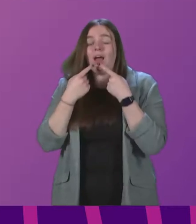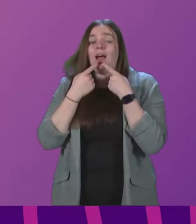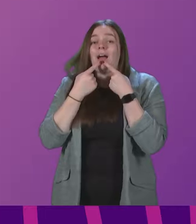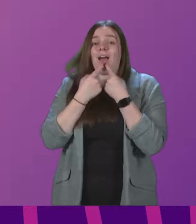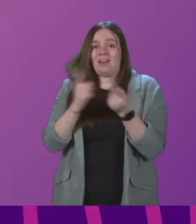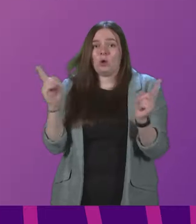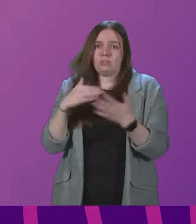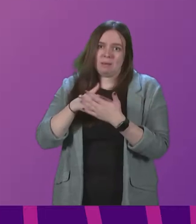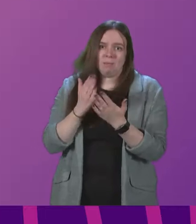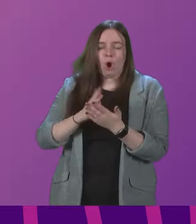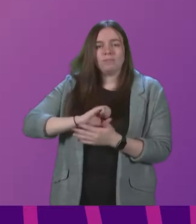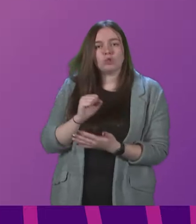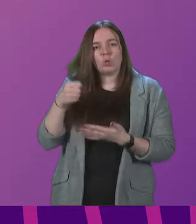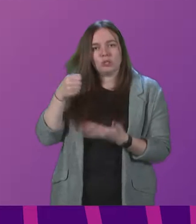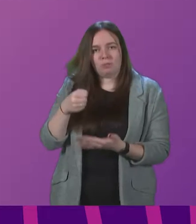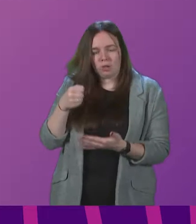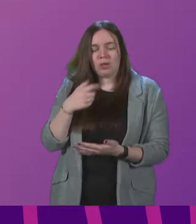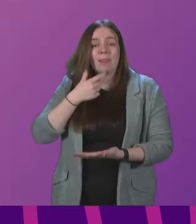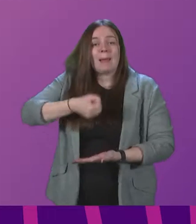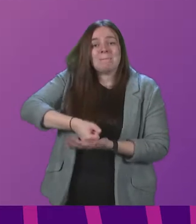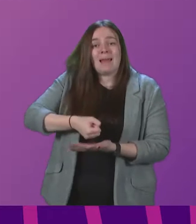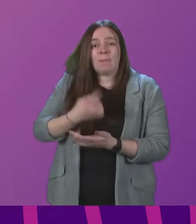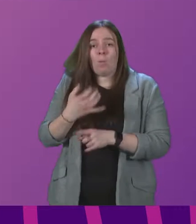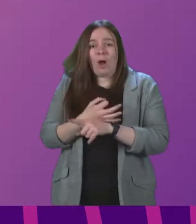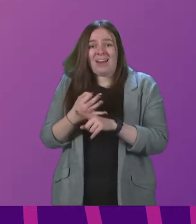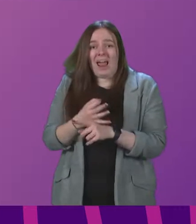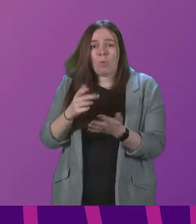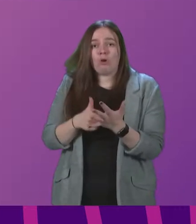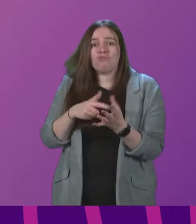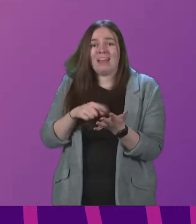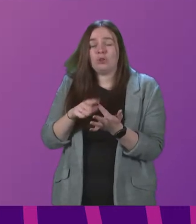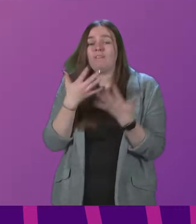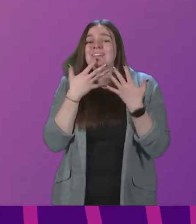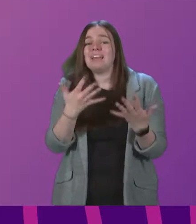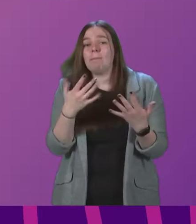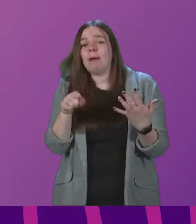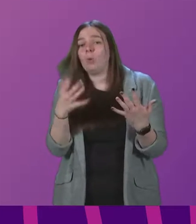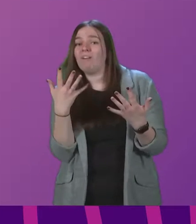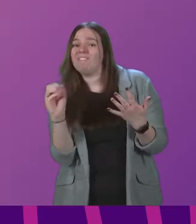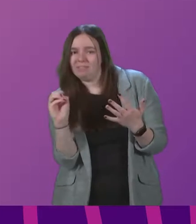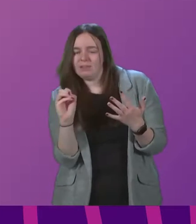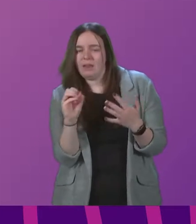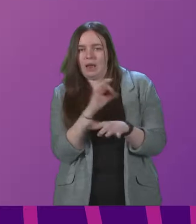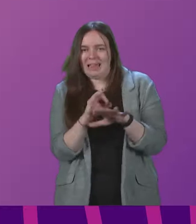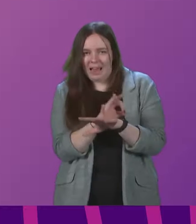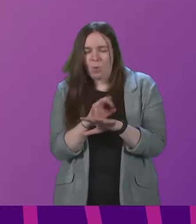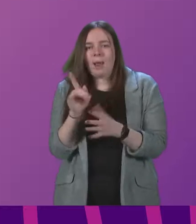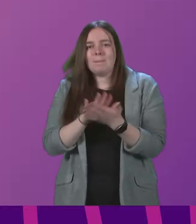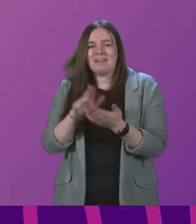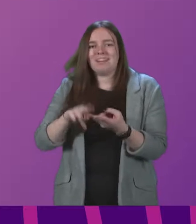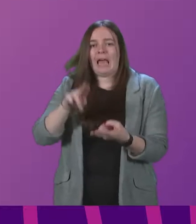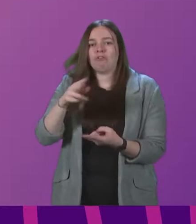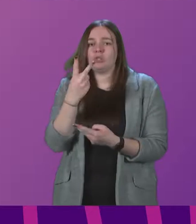as part of the Scottish Budget, the minimum hourly rate of £10.50 per hour. This represents an increase of 12